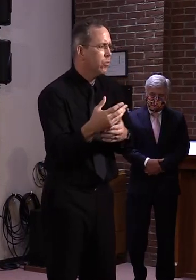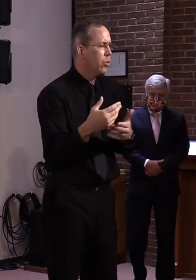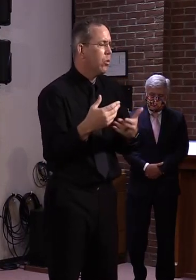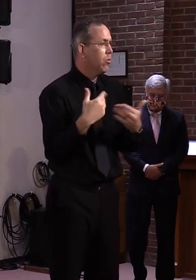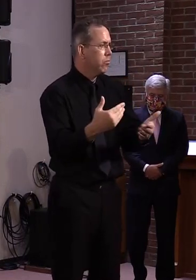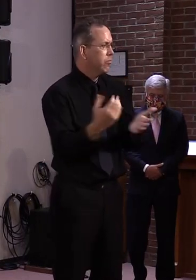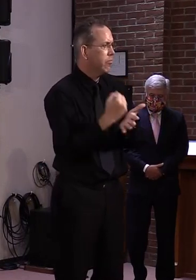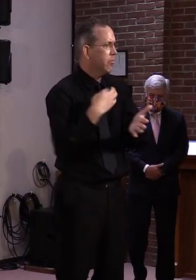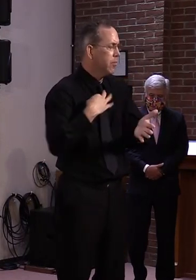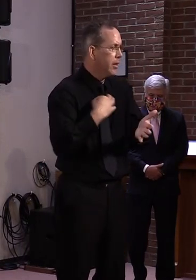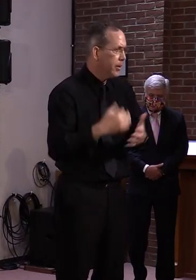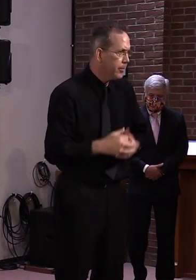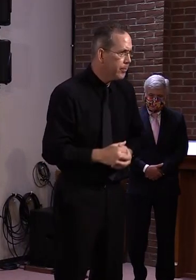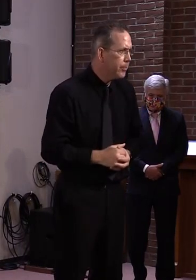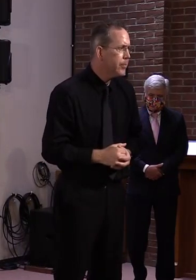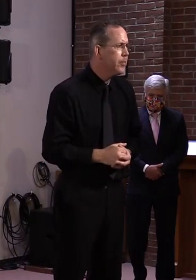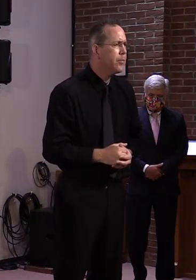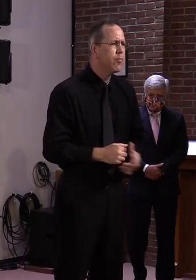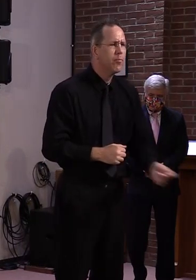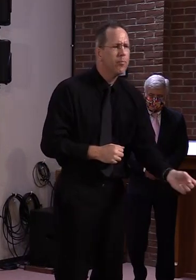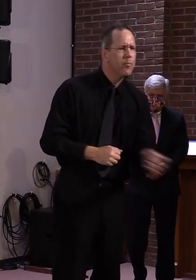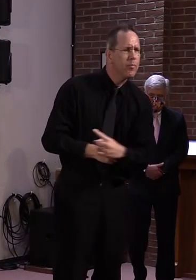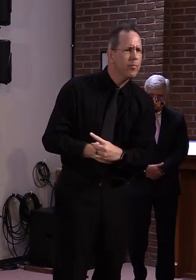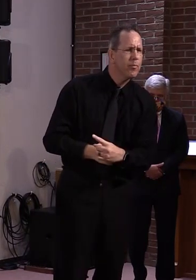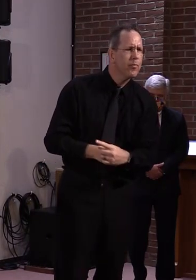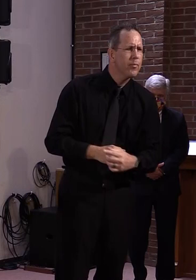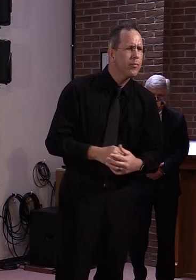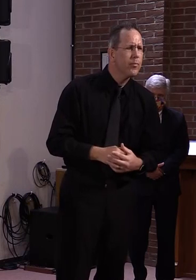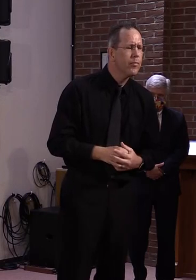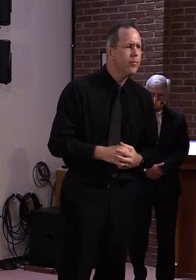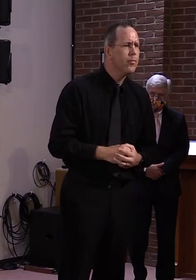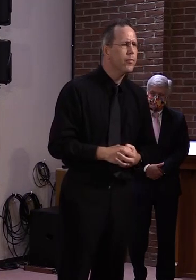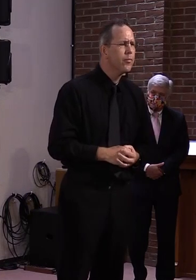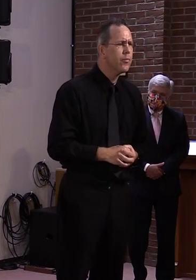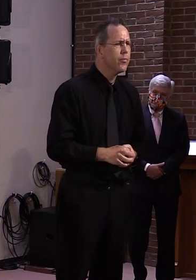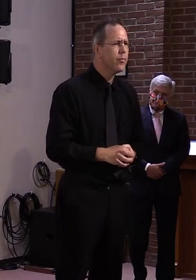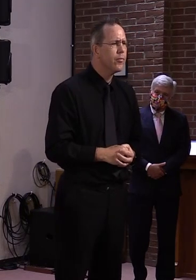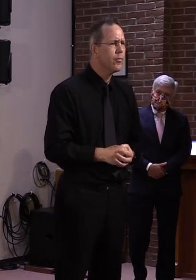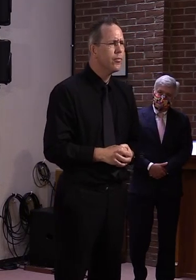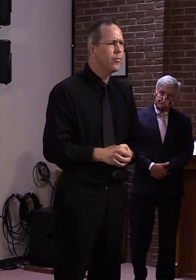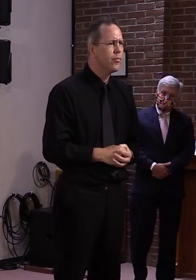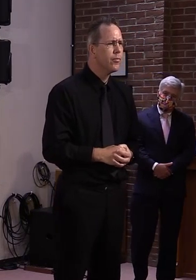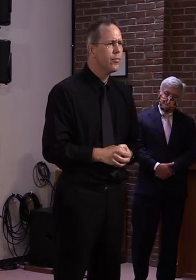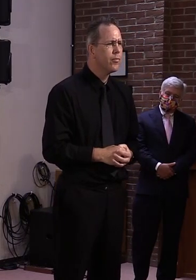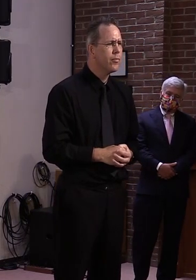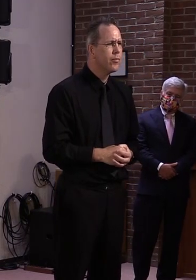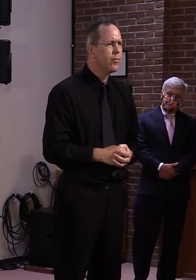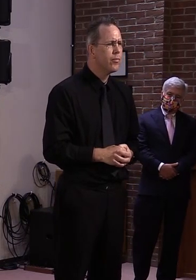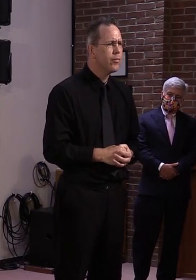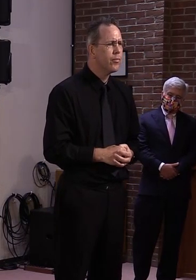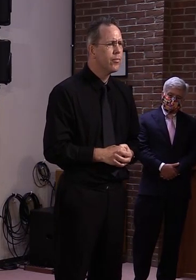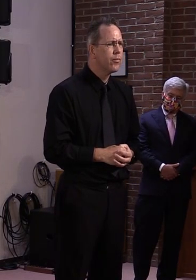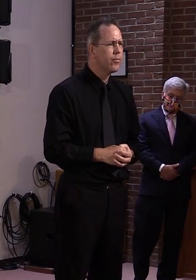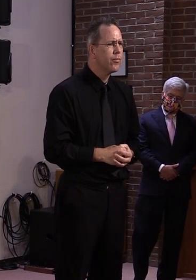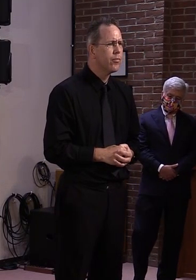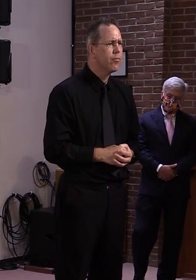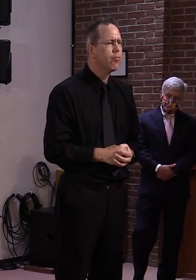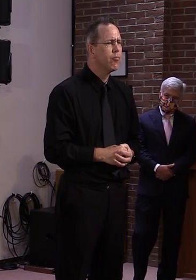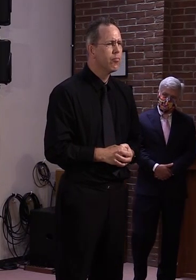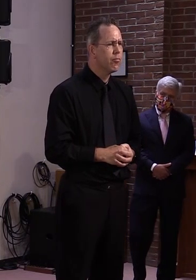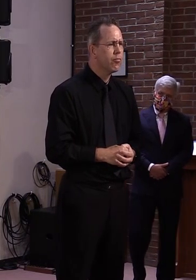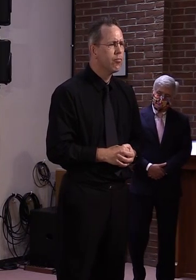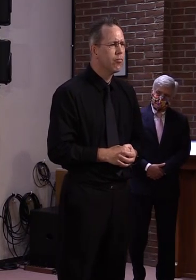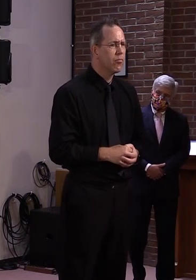And the $50,000 is sort of a one size fits all type of thing, even if it is there a certain